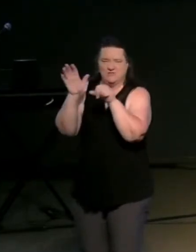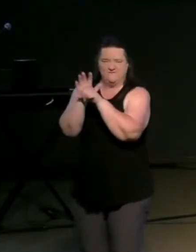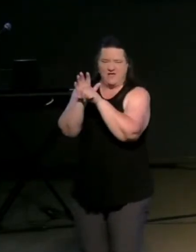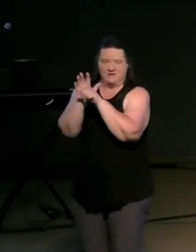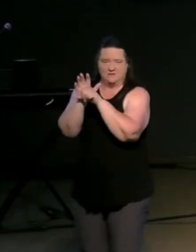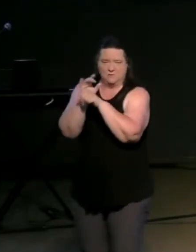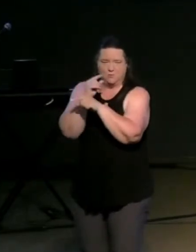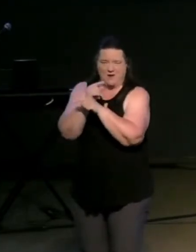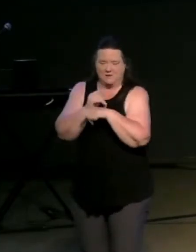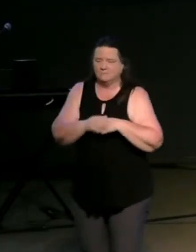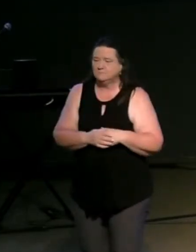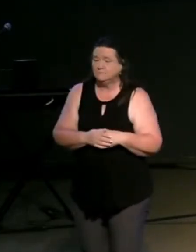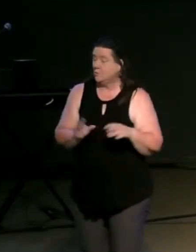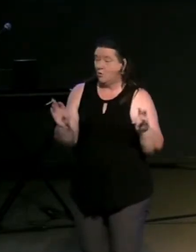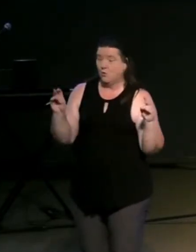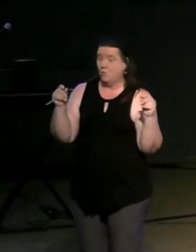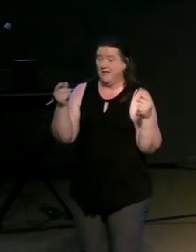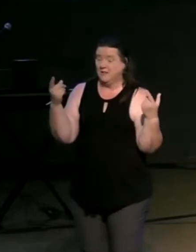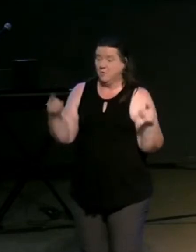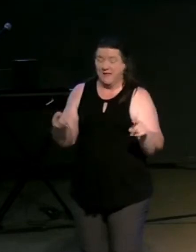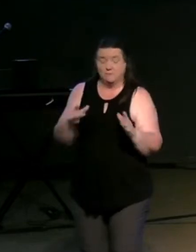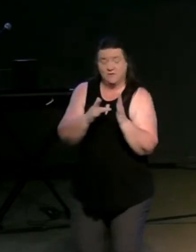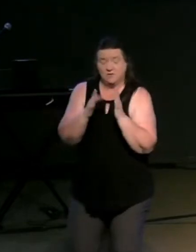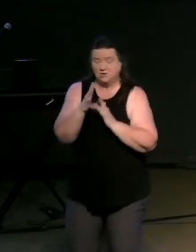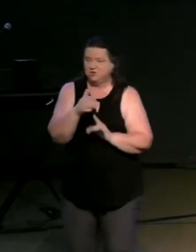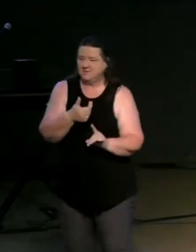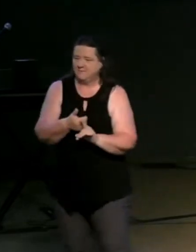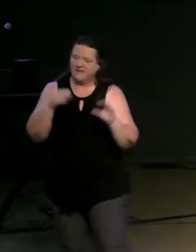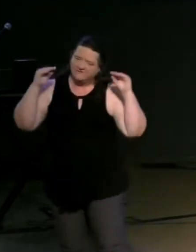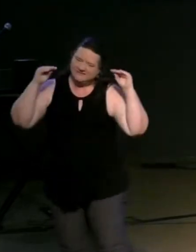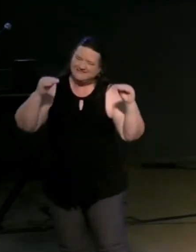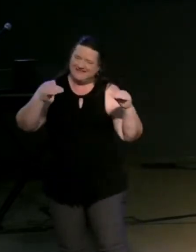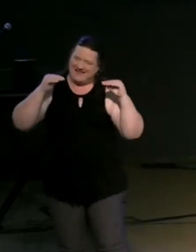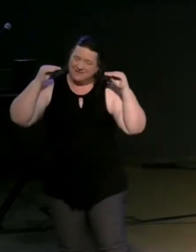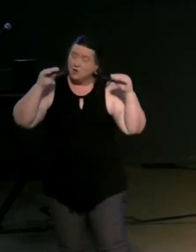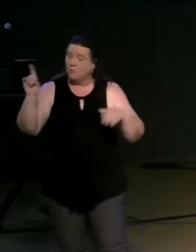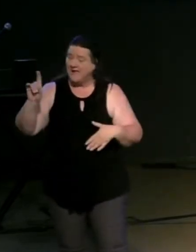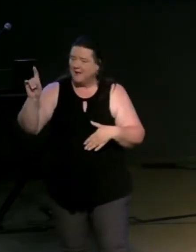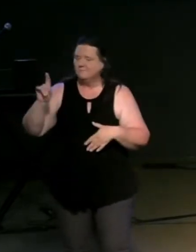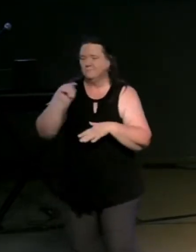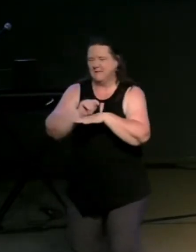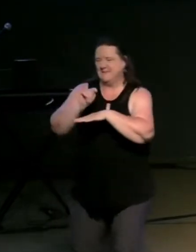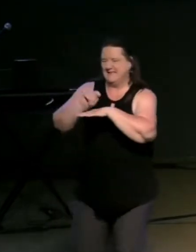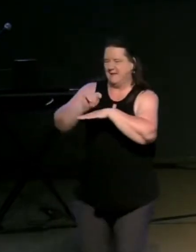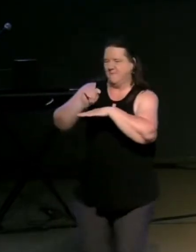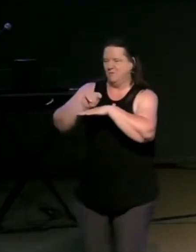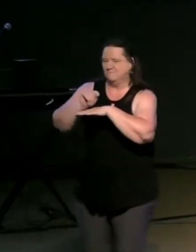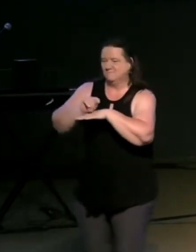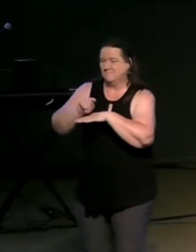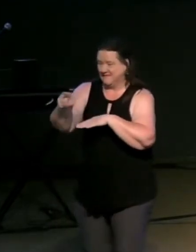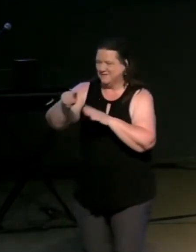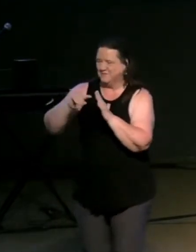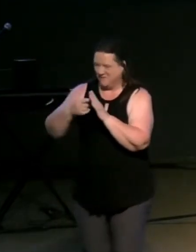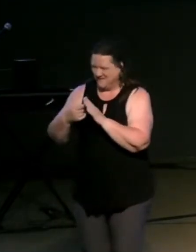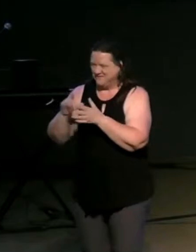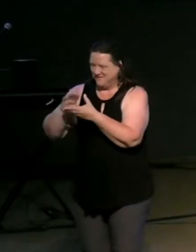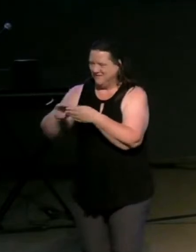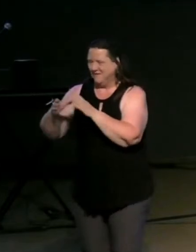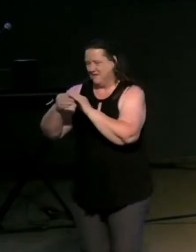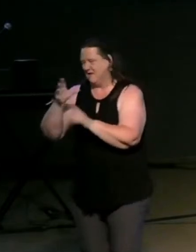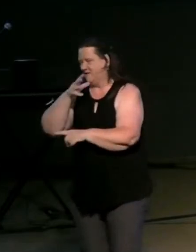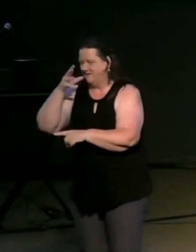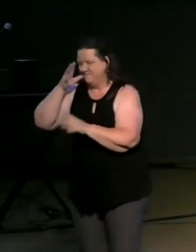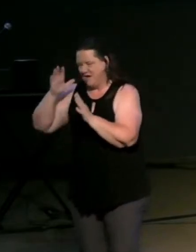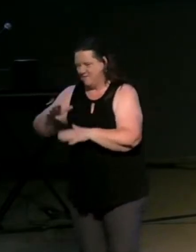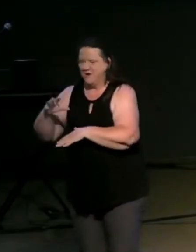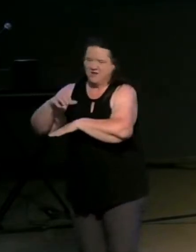quickly jesus finds himself teaching in the temple and that's where we started with the parable of the evil farmers with